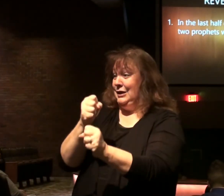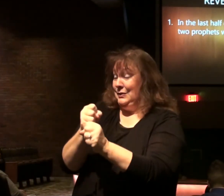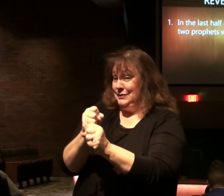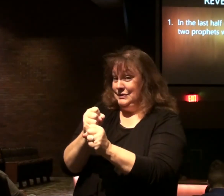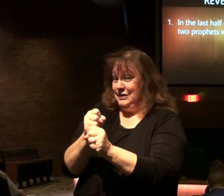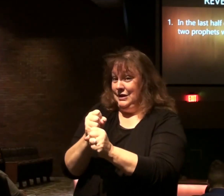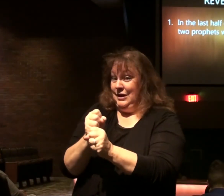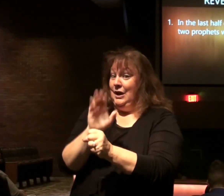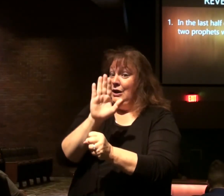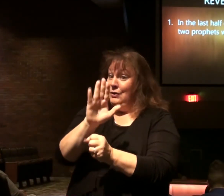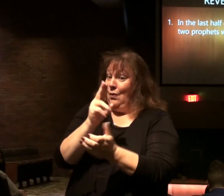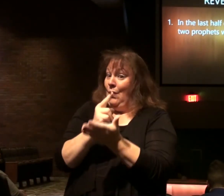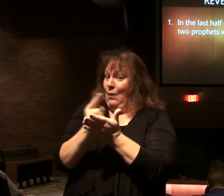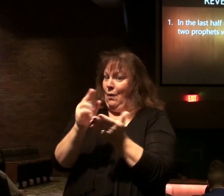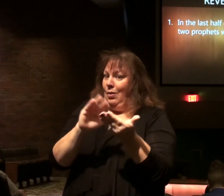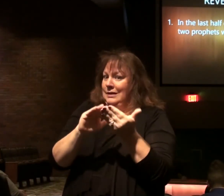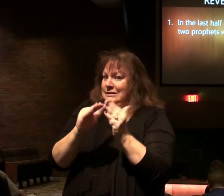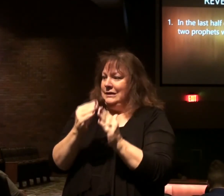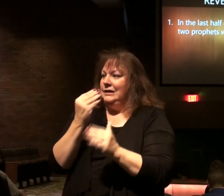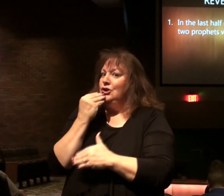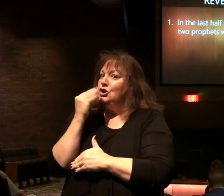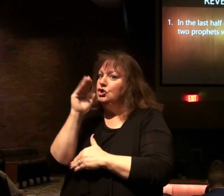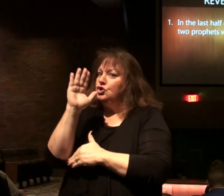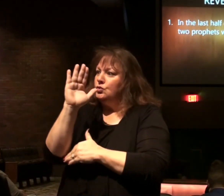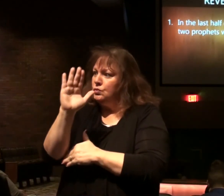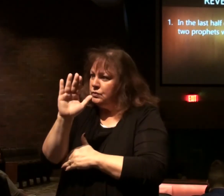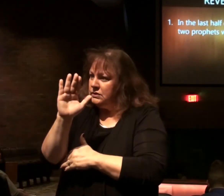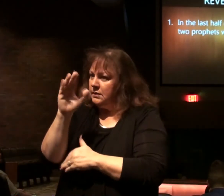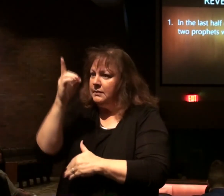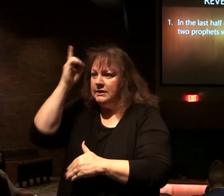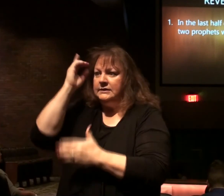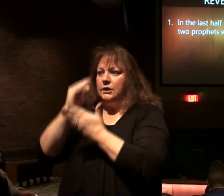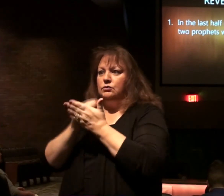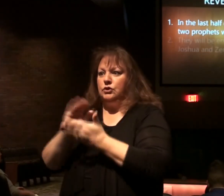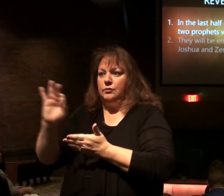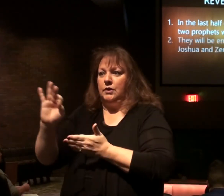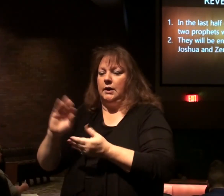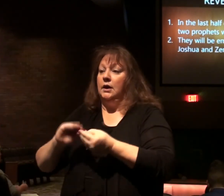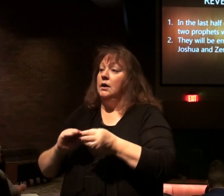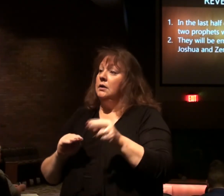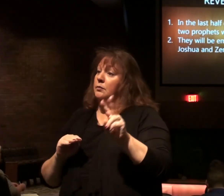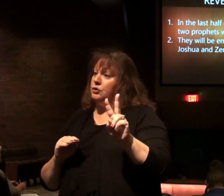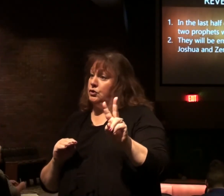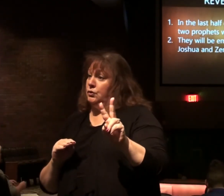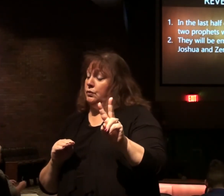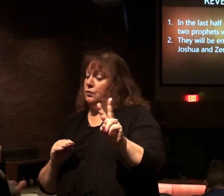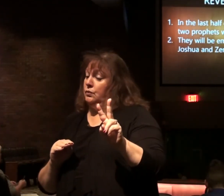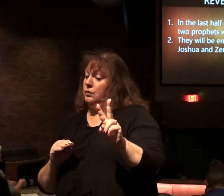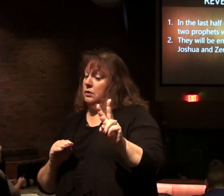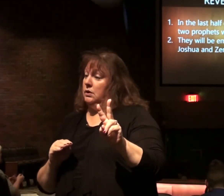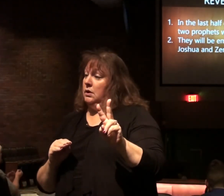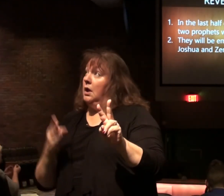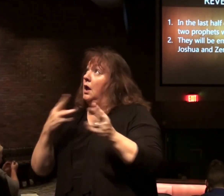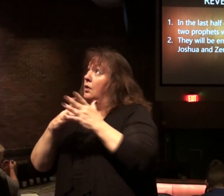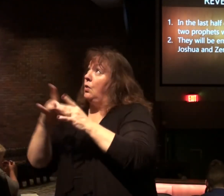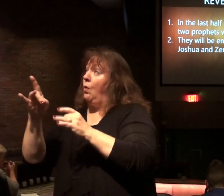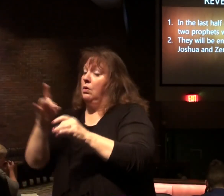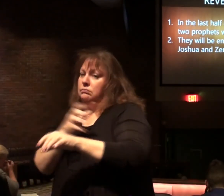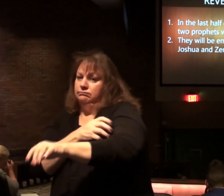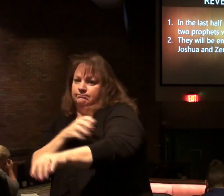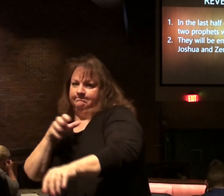And your holy city. The Jerusalem. Daniel 9. Secondly. They will be empowered. By the Holy Spirit.